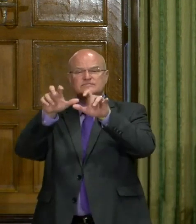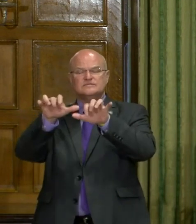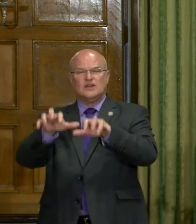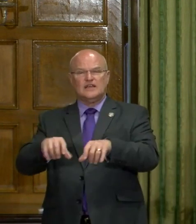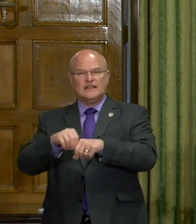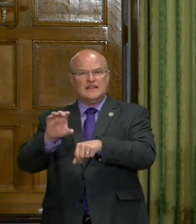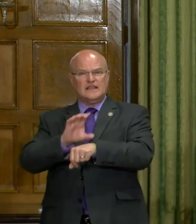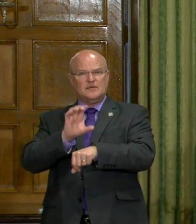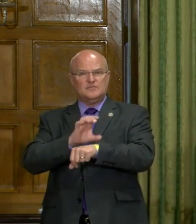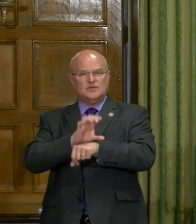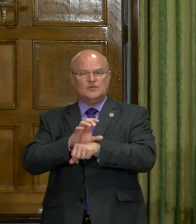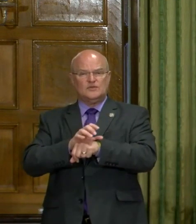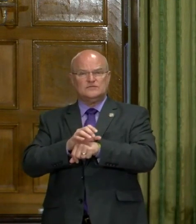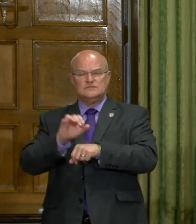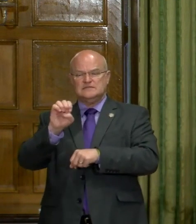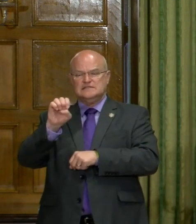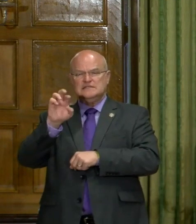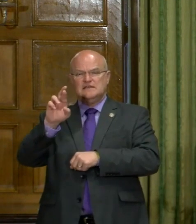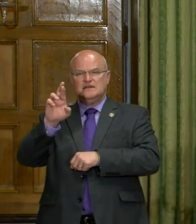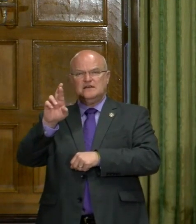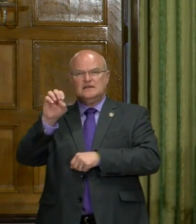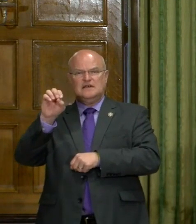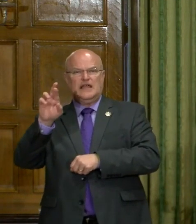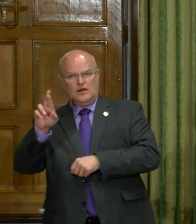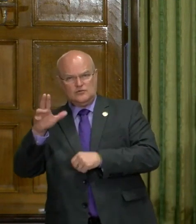try to file a scheme online.